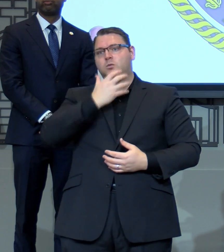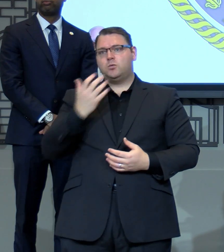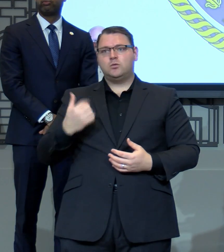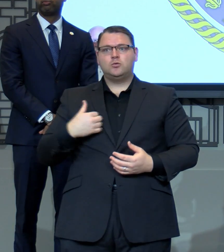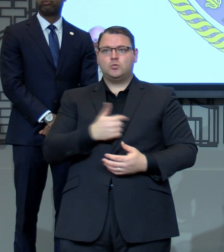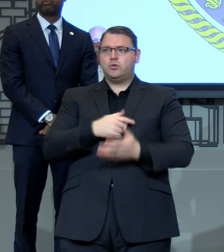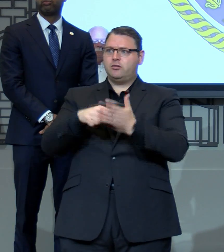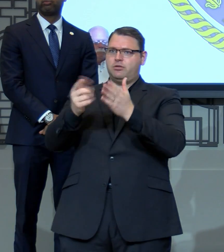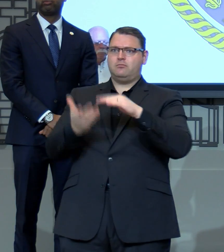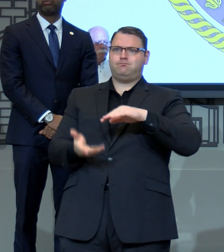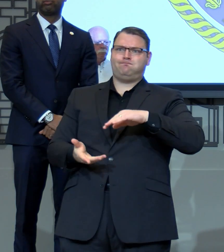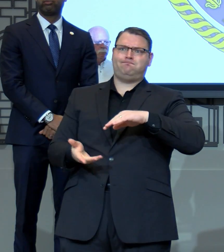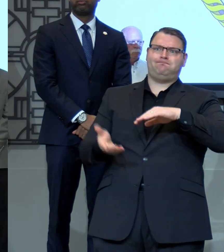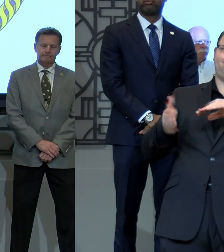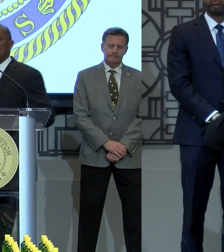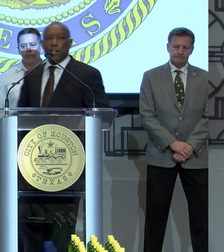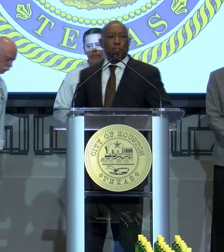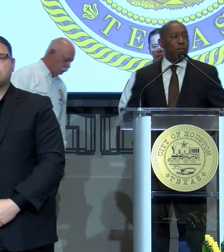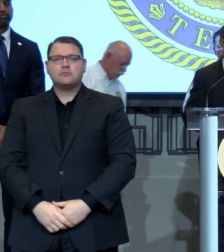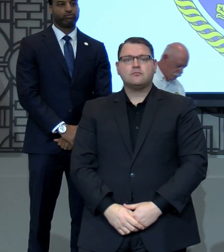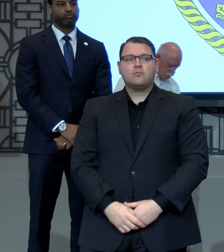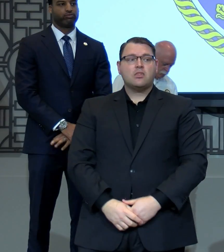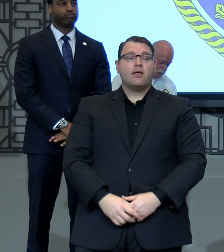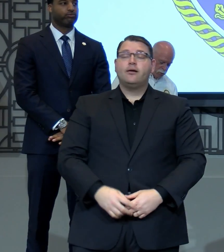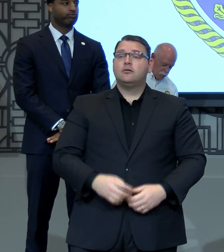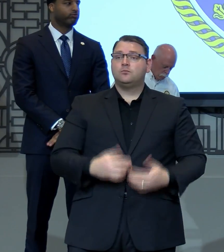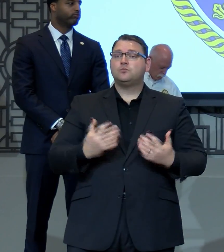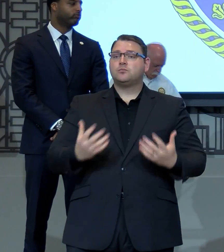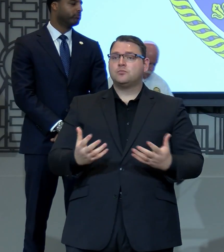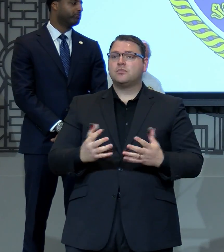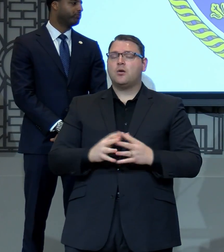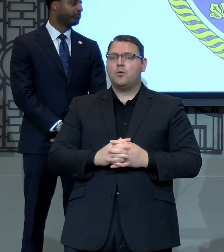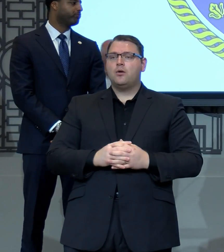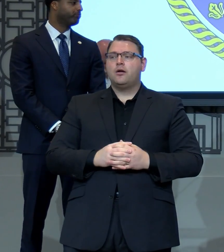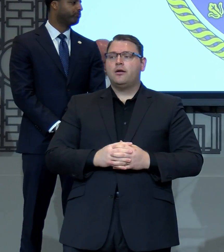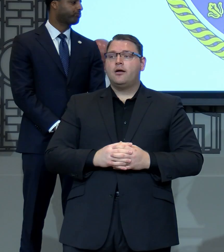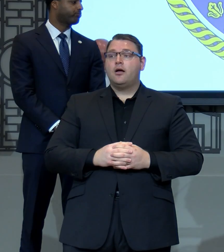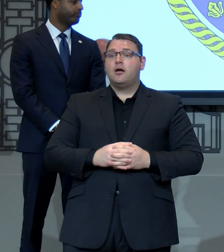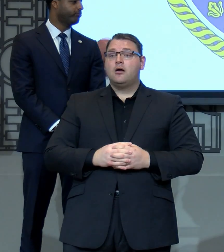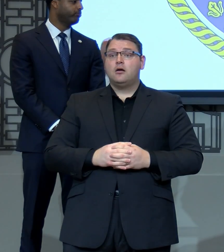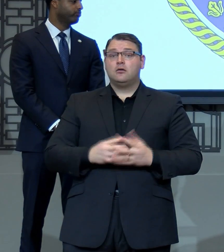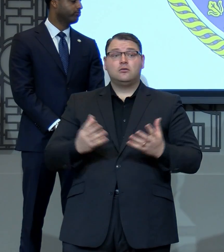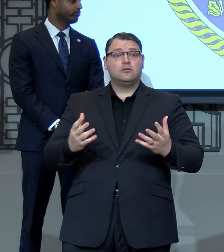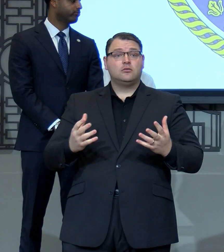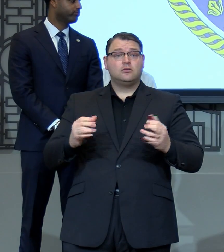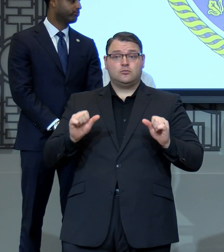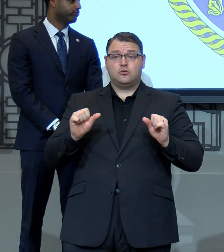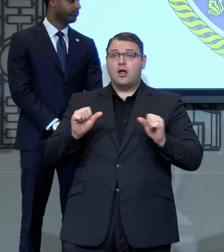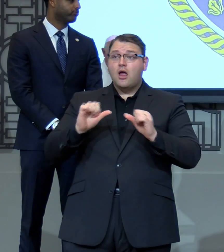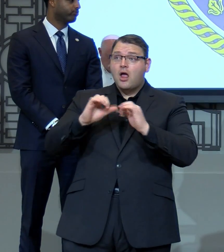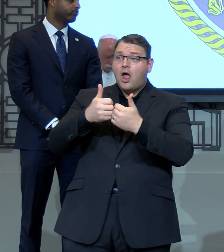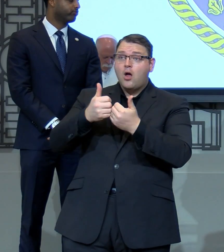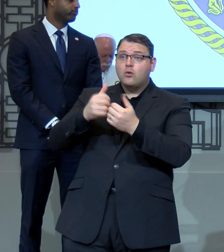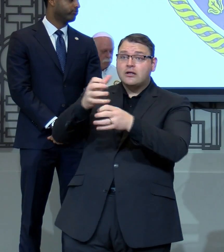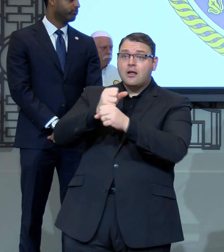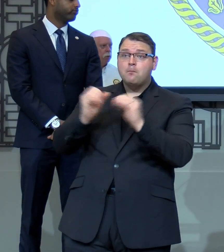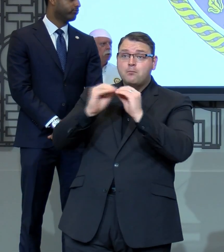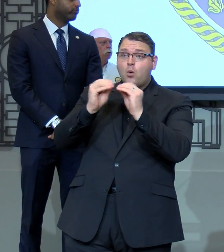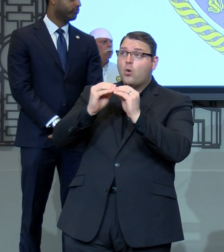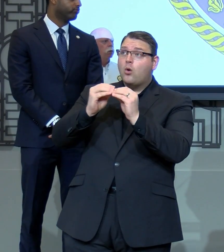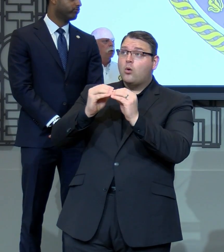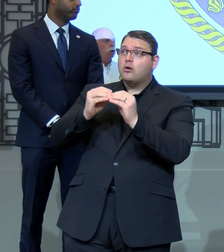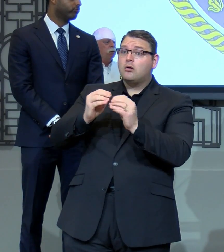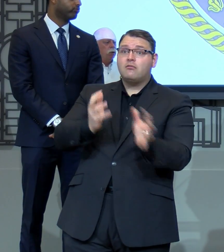because we're having to go to the private marketplace. In order to make sure that we can acquire the suppliers as quickly as possible,